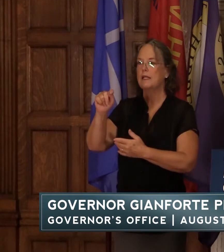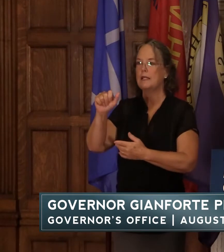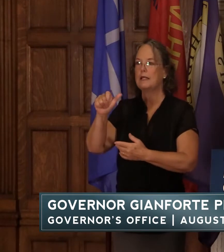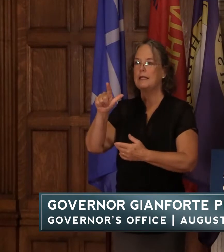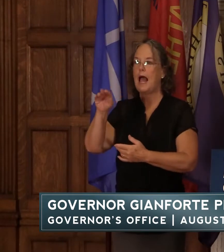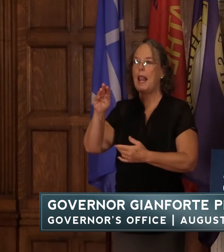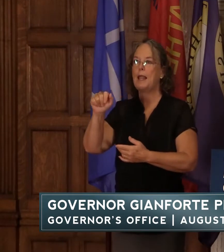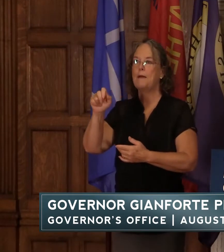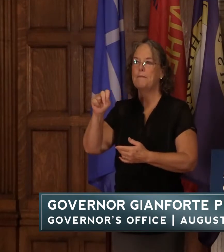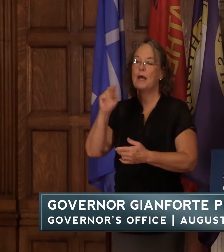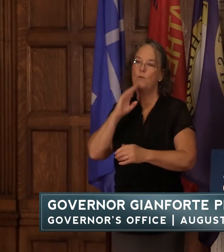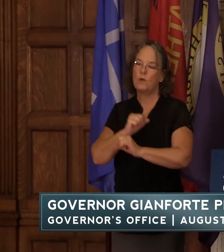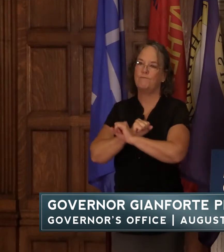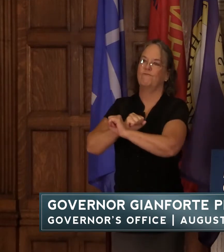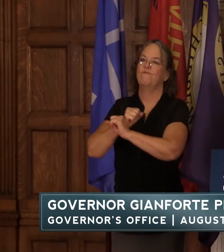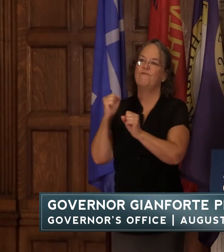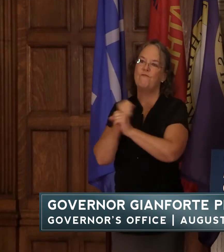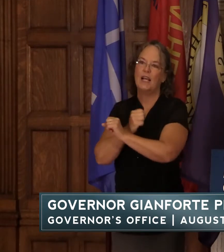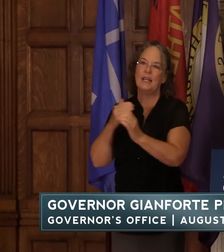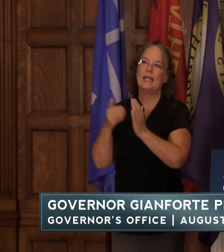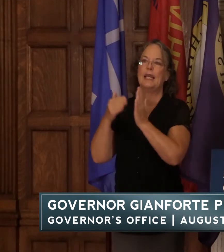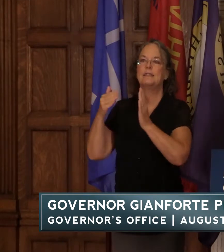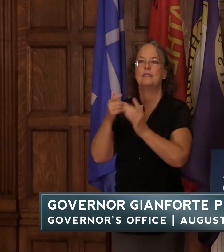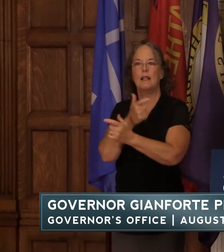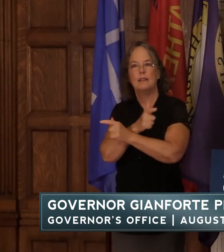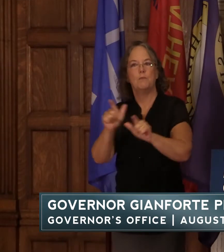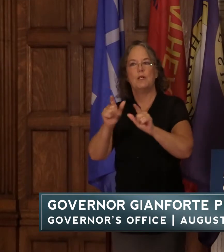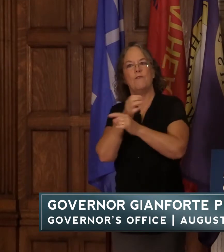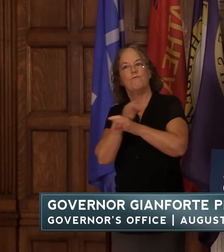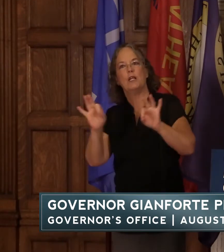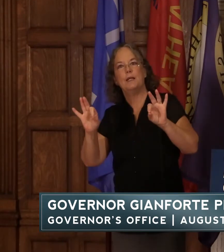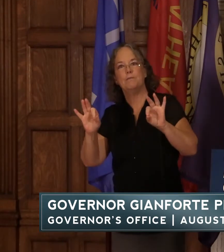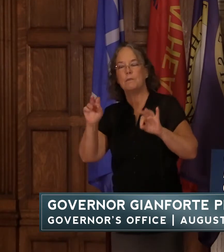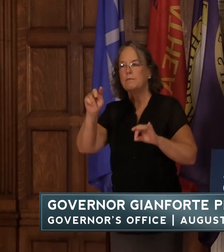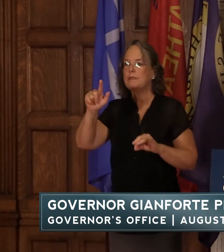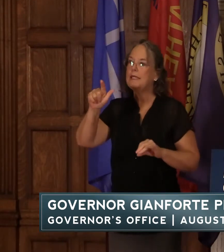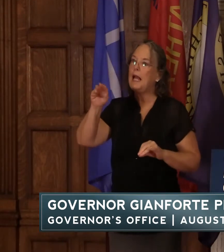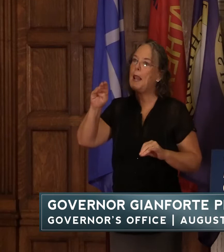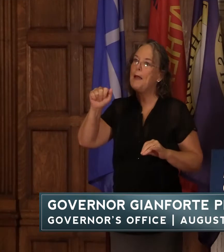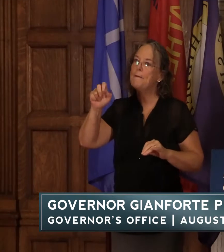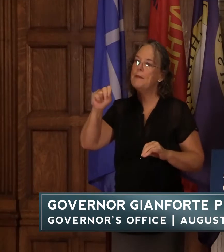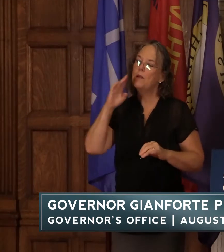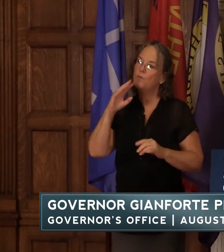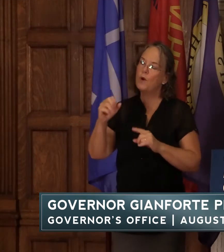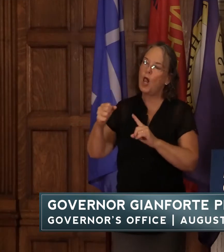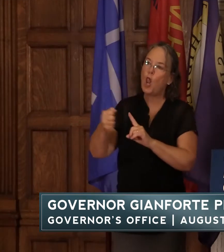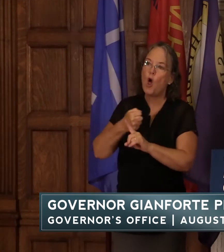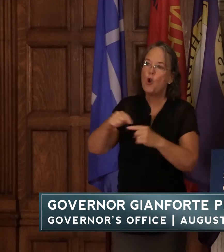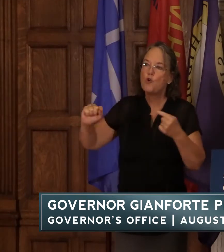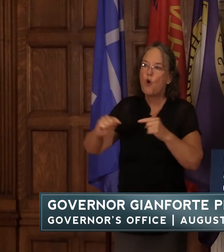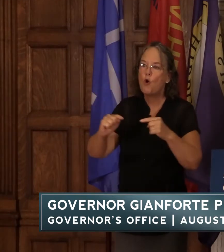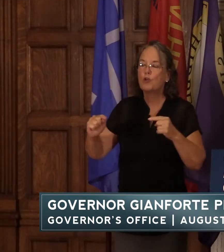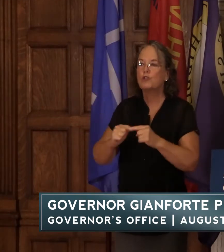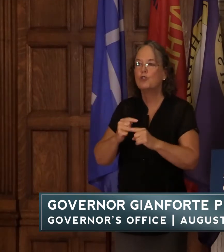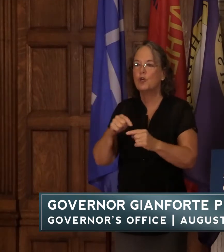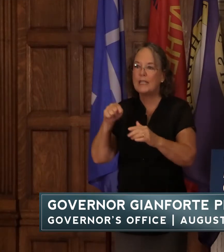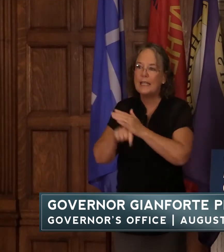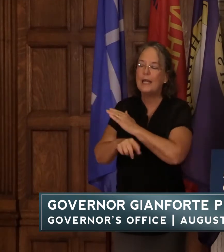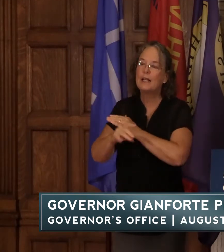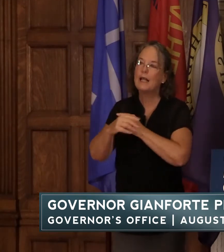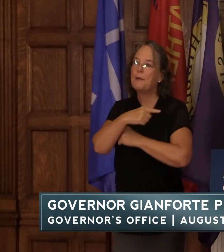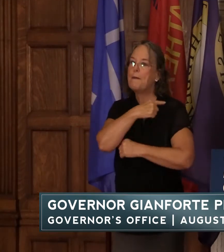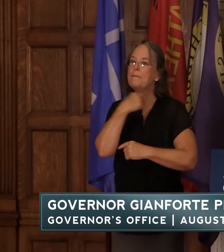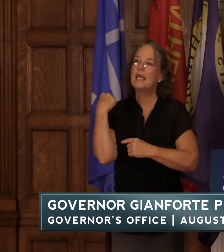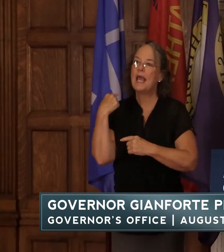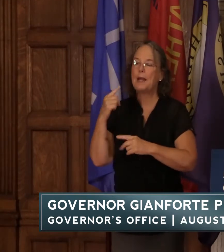against greater freedoms and liberties the taliban will torture kill and behead those who support